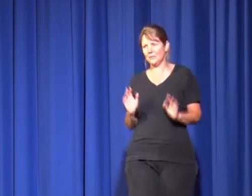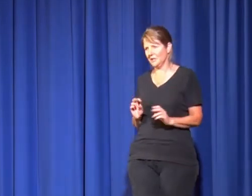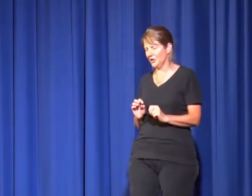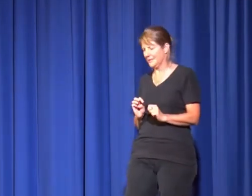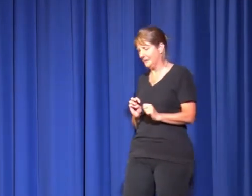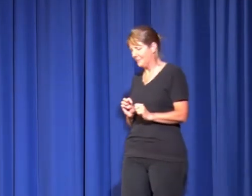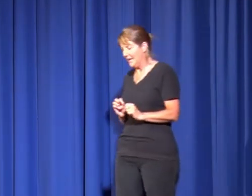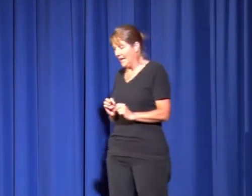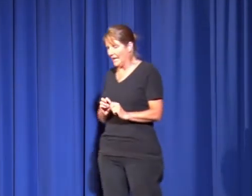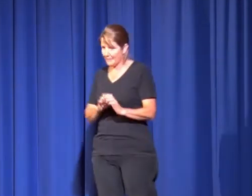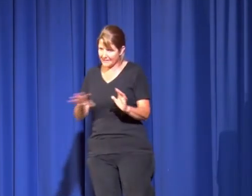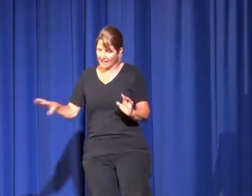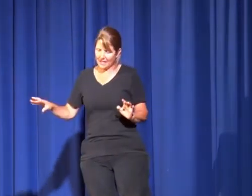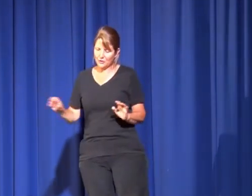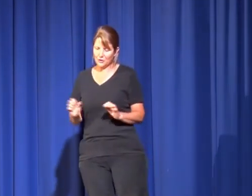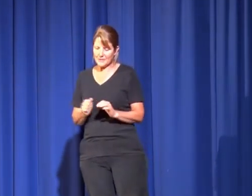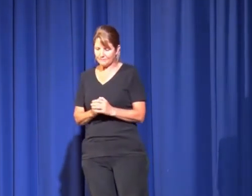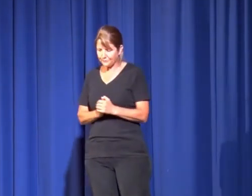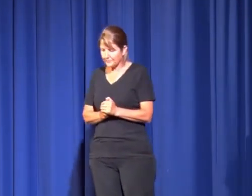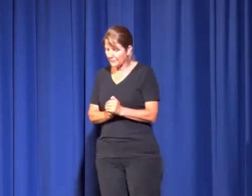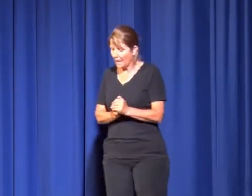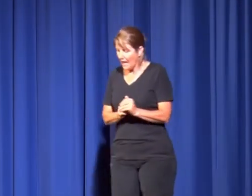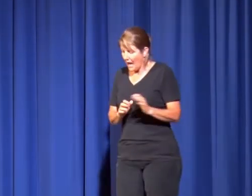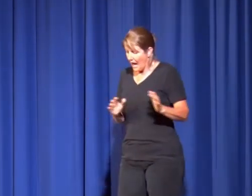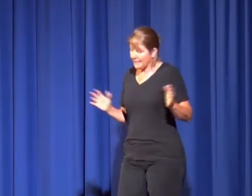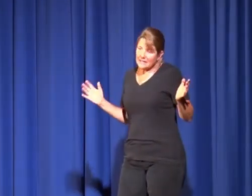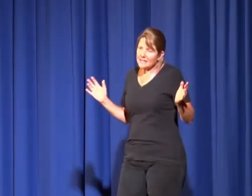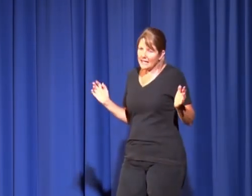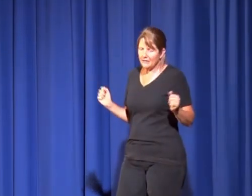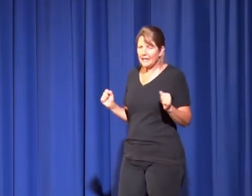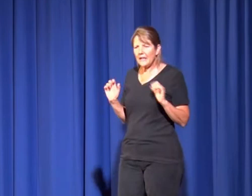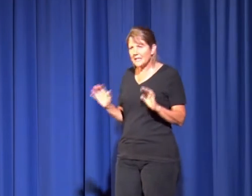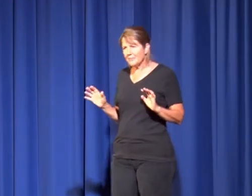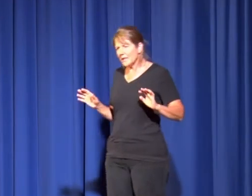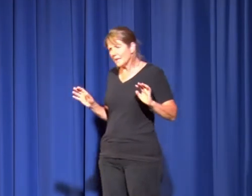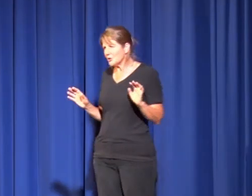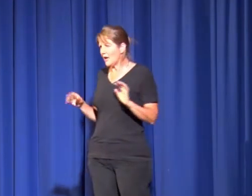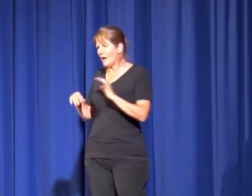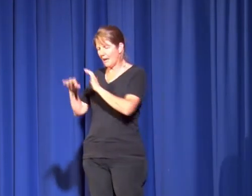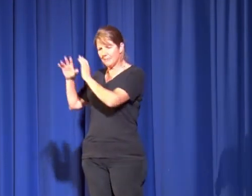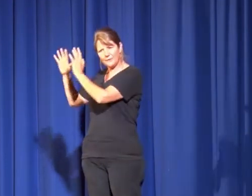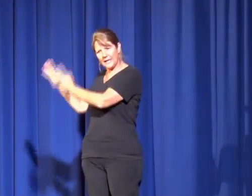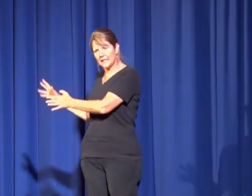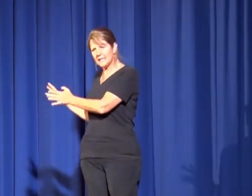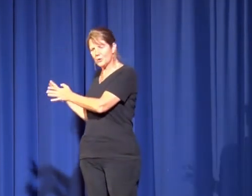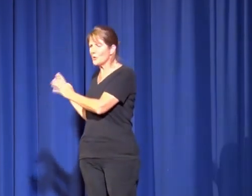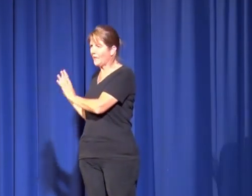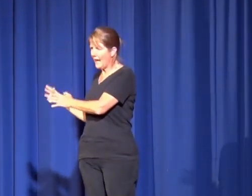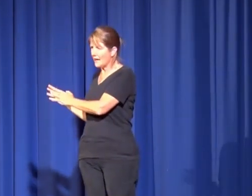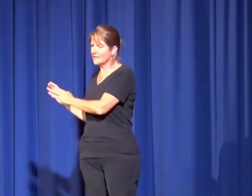dad wouldn't notice me in amongst the line of girls. But he didn't say anything. And the next morning, I'm not sure how it happened, but Vicky and Deidre were at the house